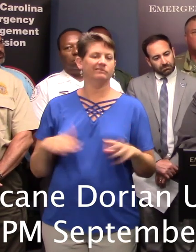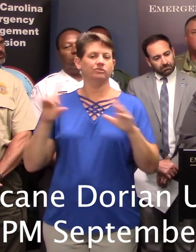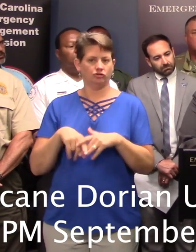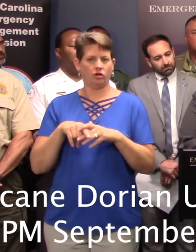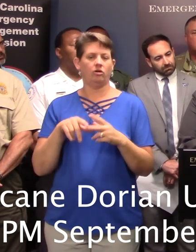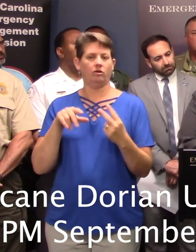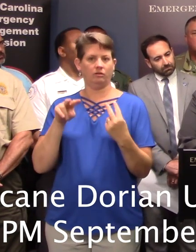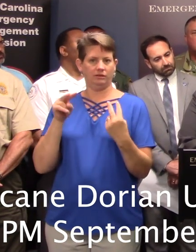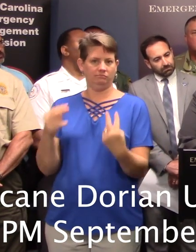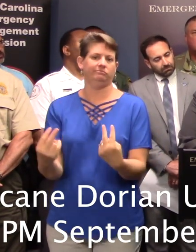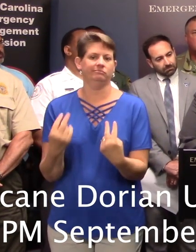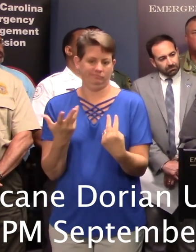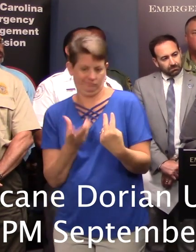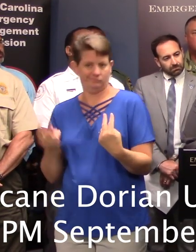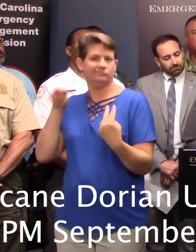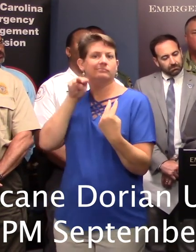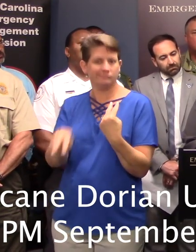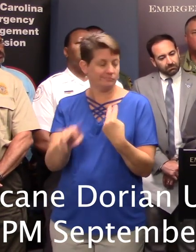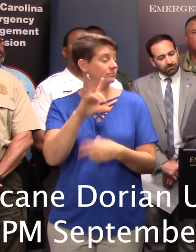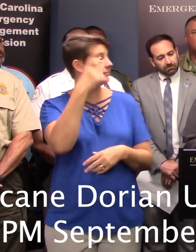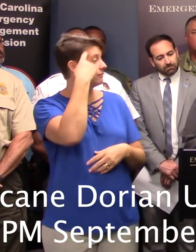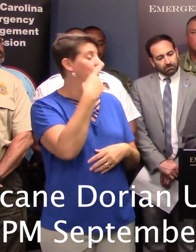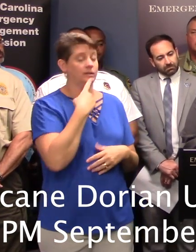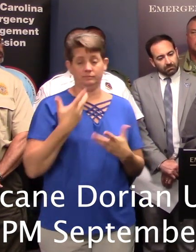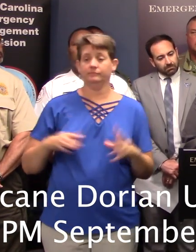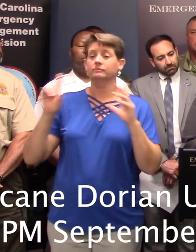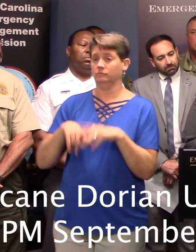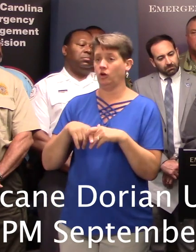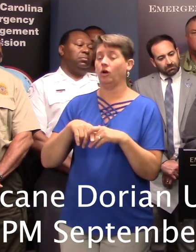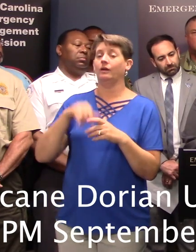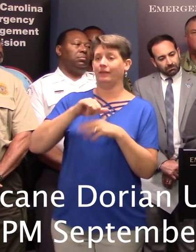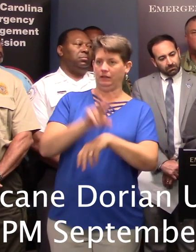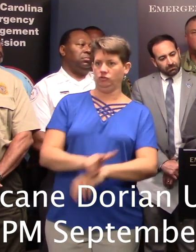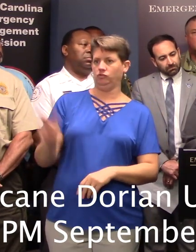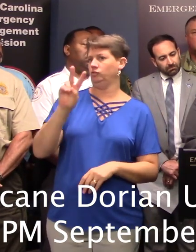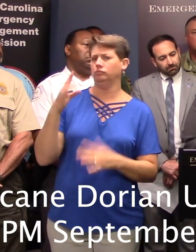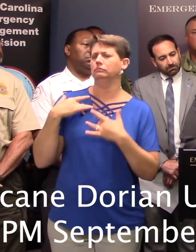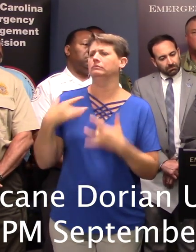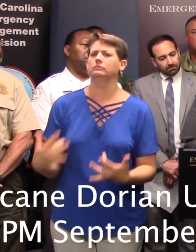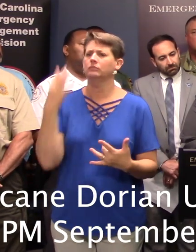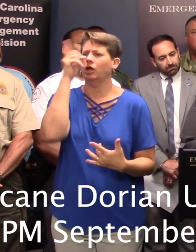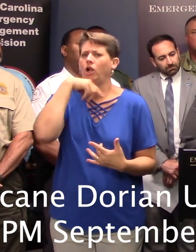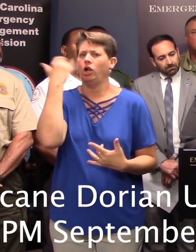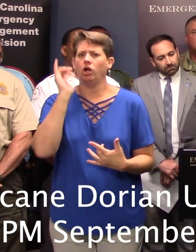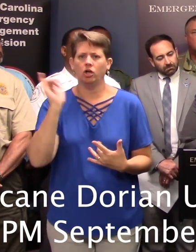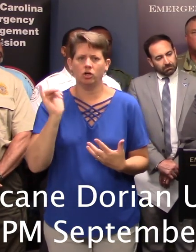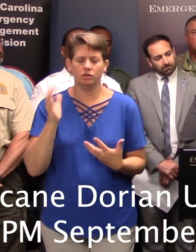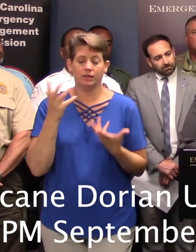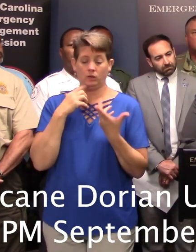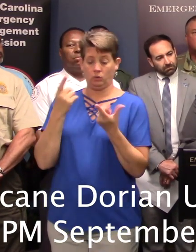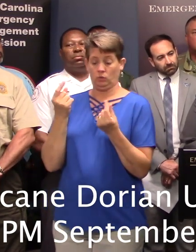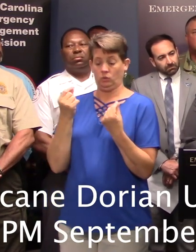As the governor mentioned, we did start the removal process at 2 p.m., and the general process for that is to stop access